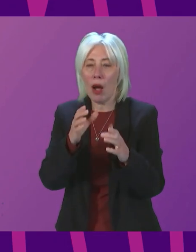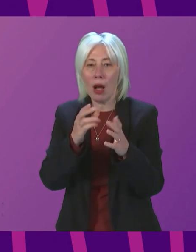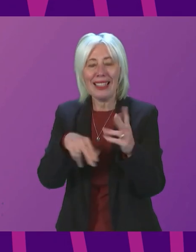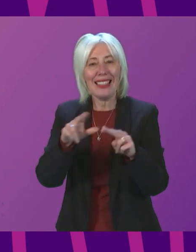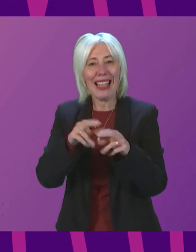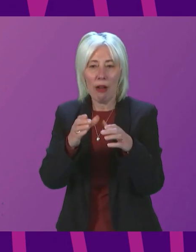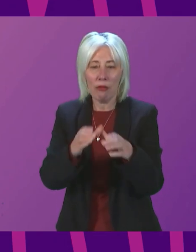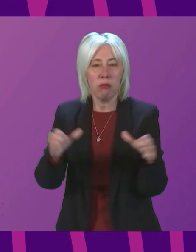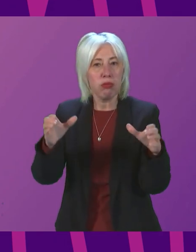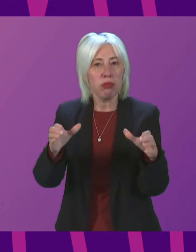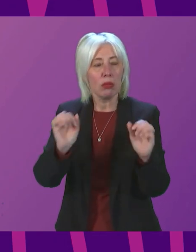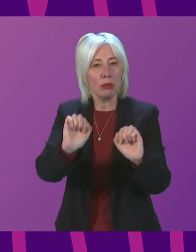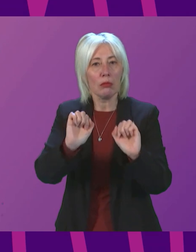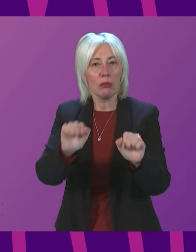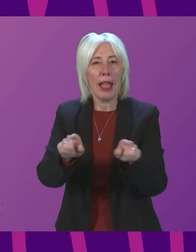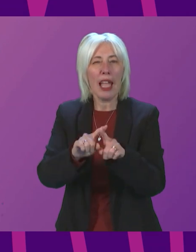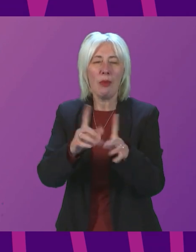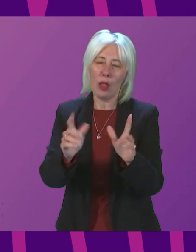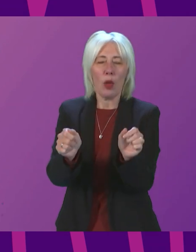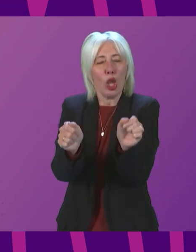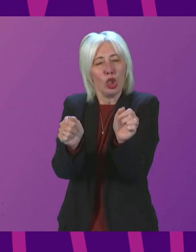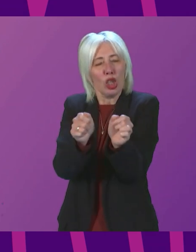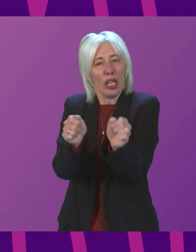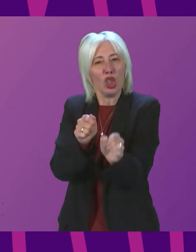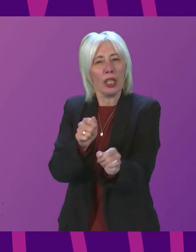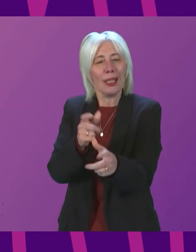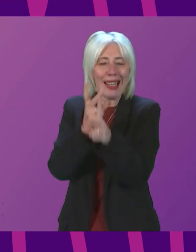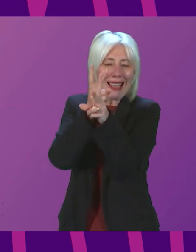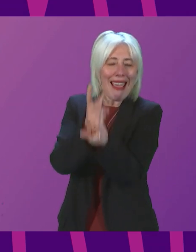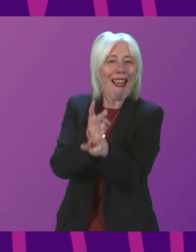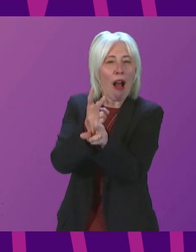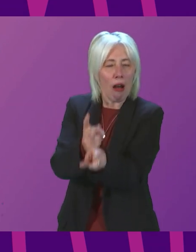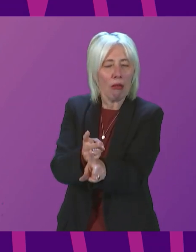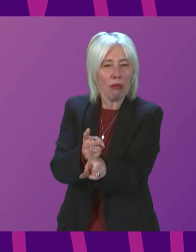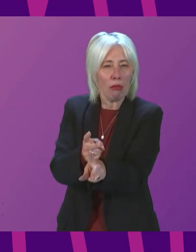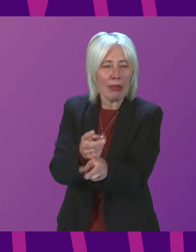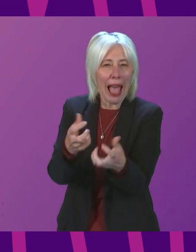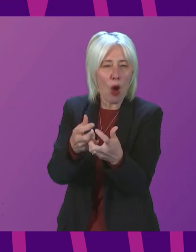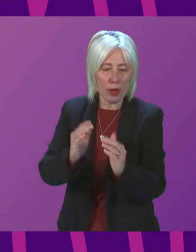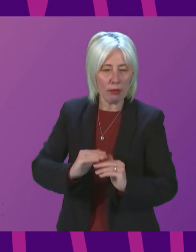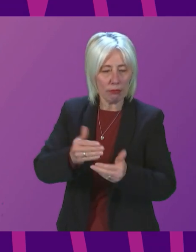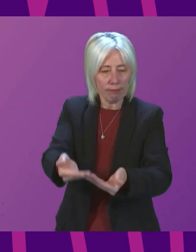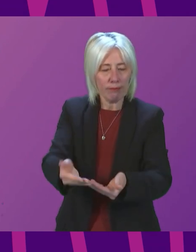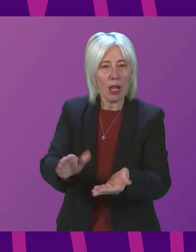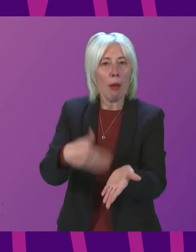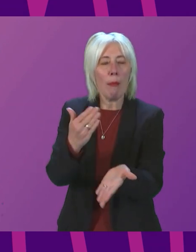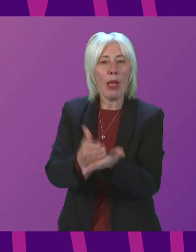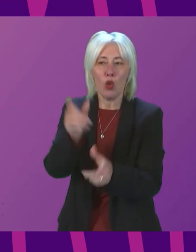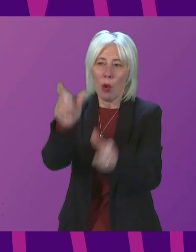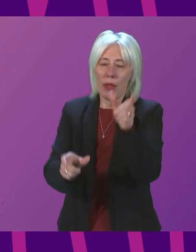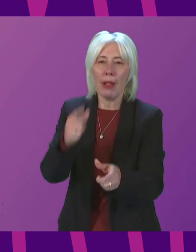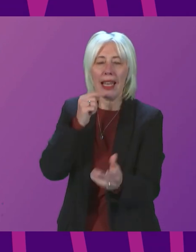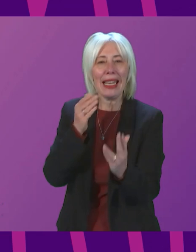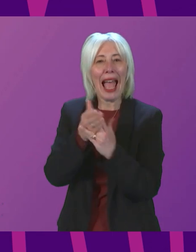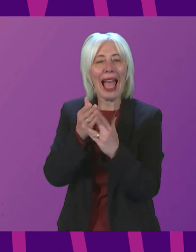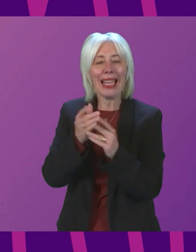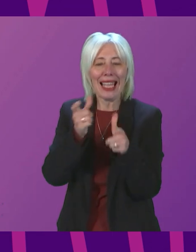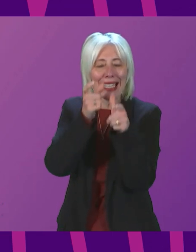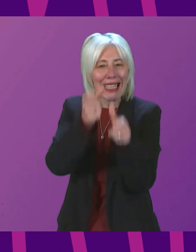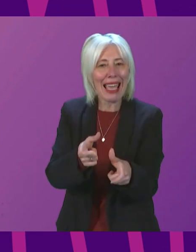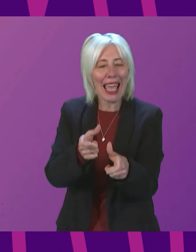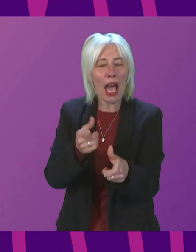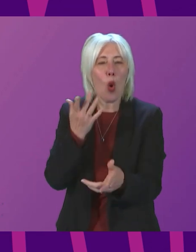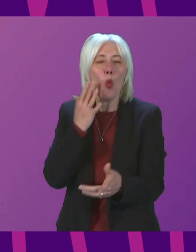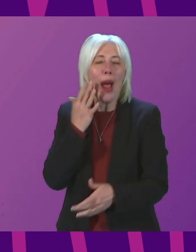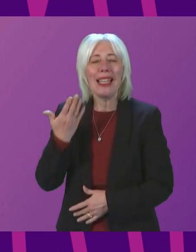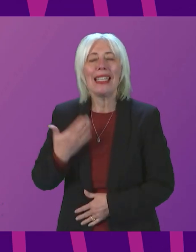in our National Health Service, but it is also about reforming the way care is delivered so that people get timely access to care in the places that